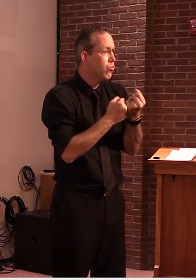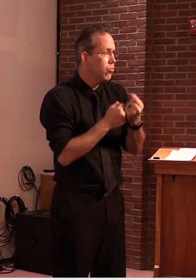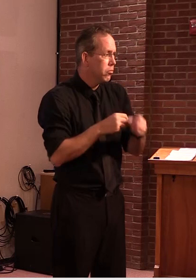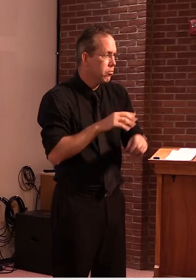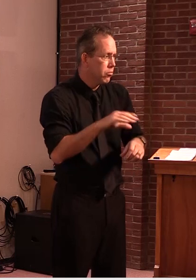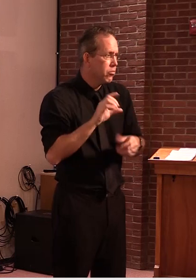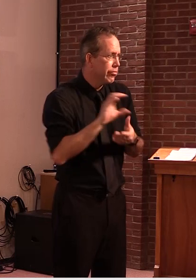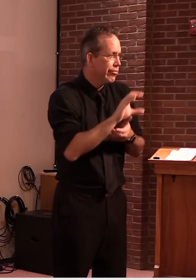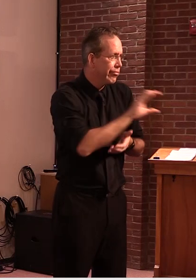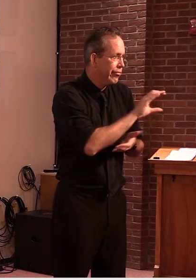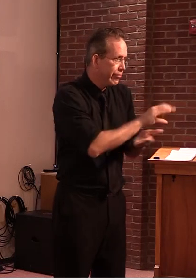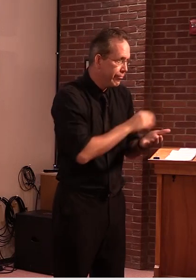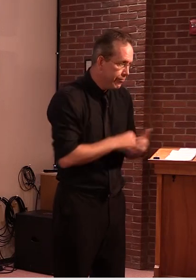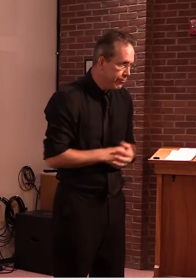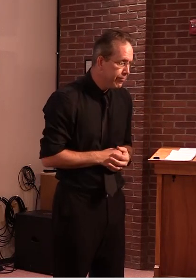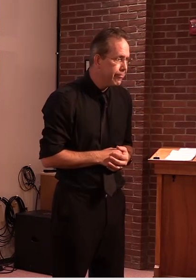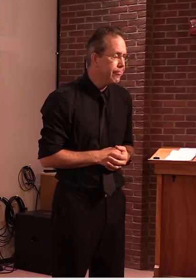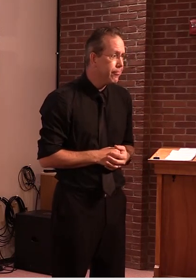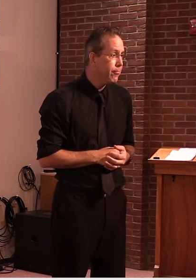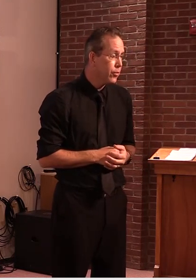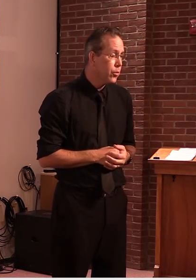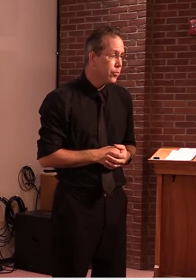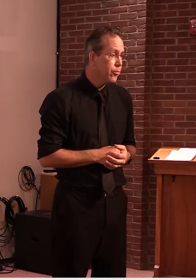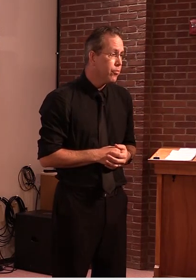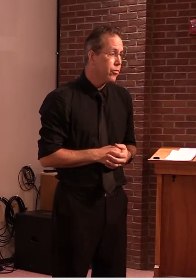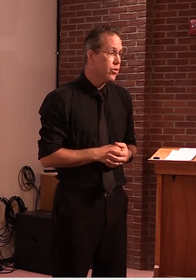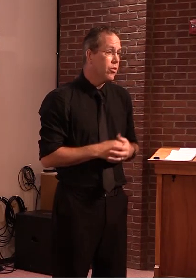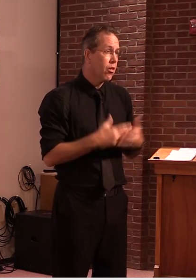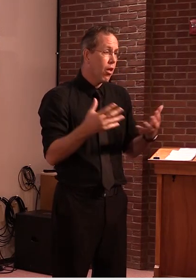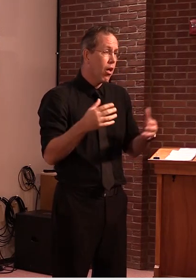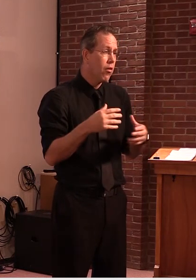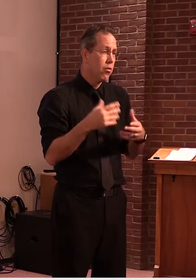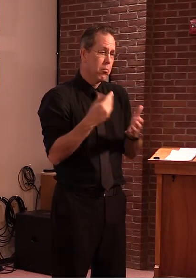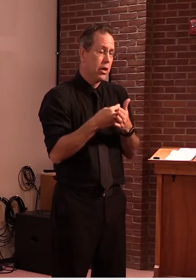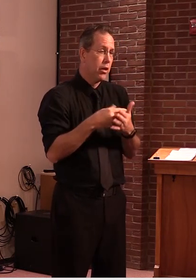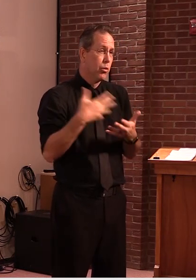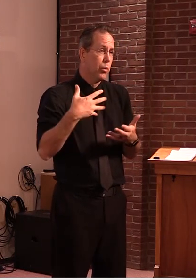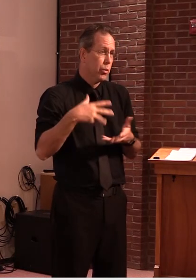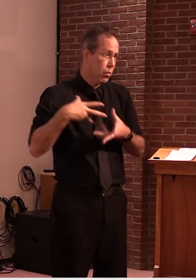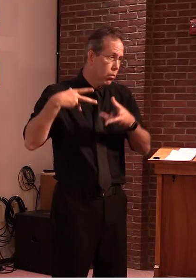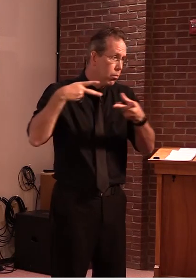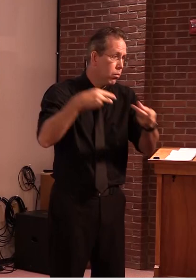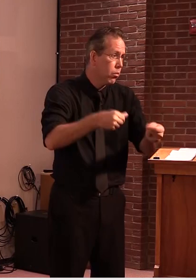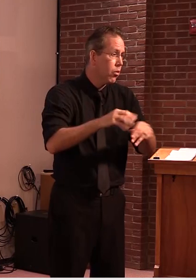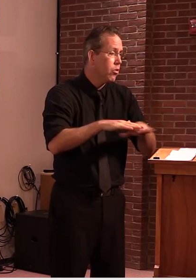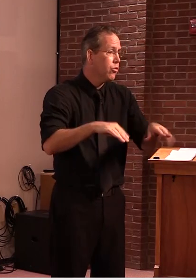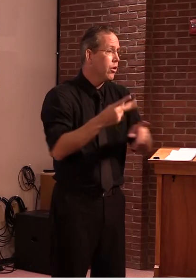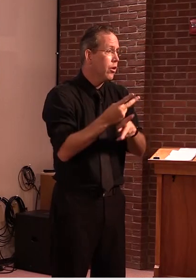$33 million. That's an enormous effort just to keep